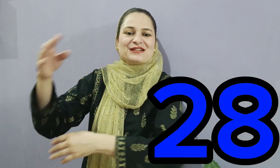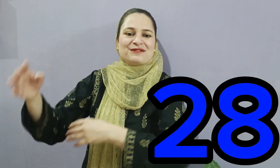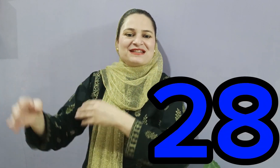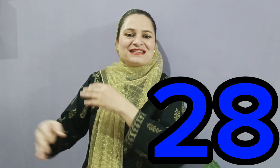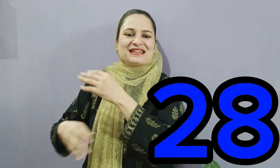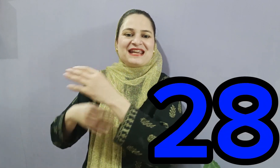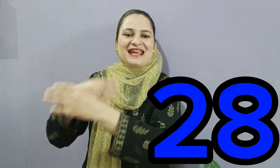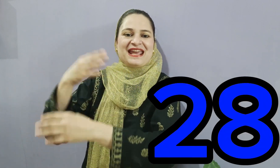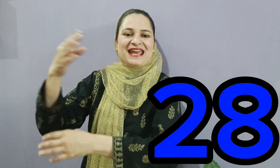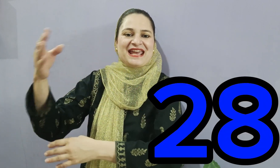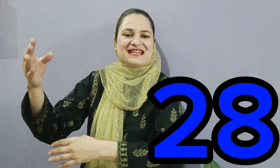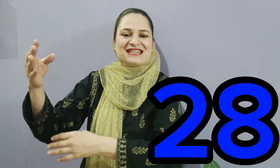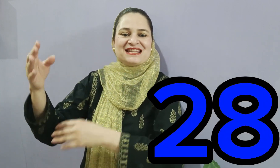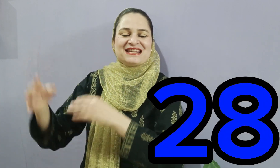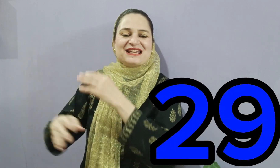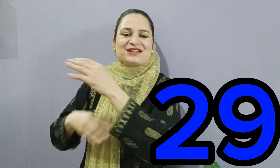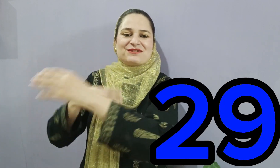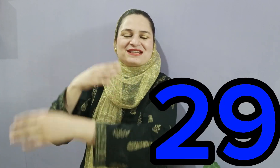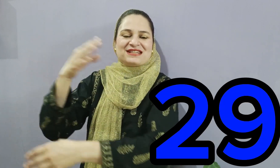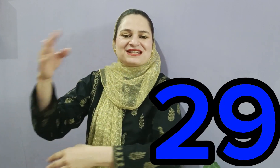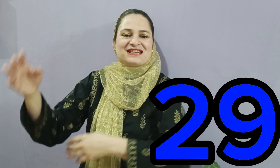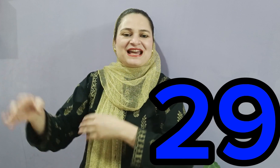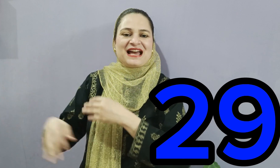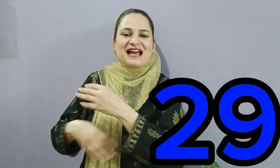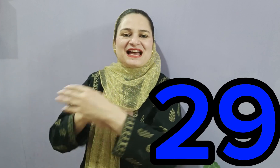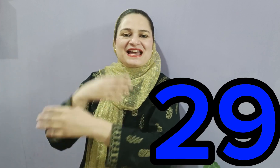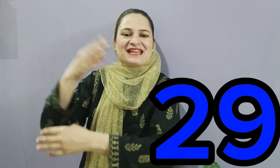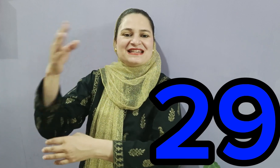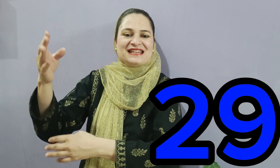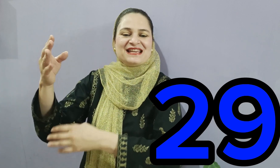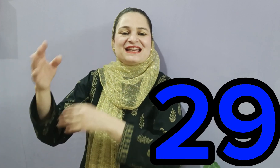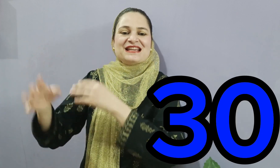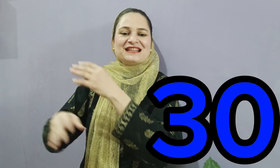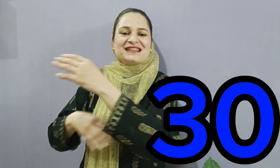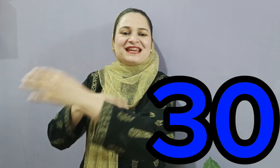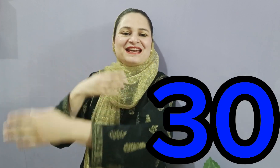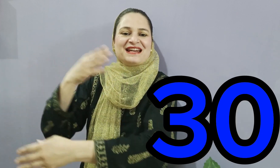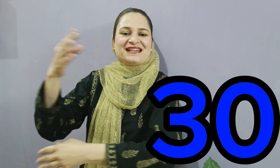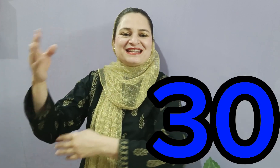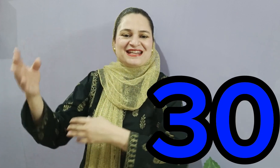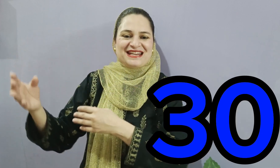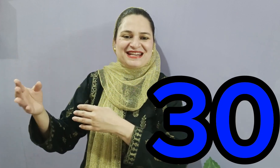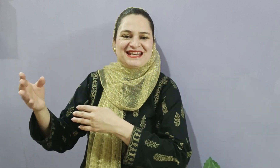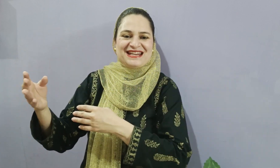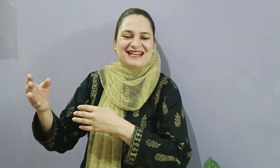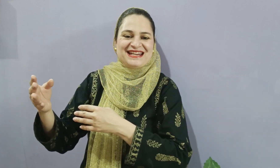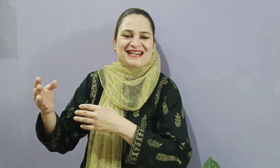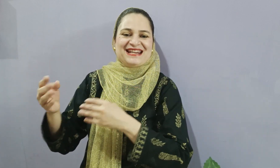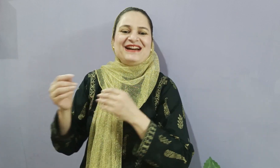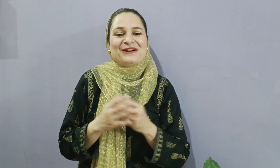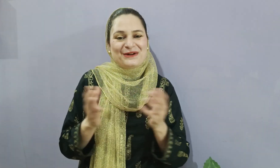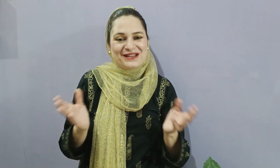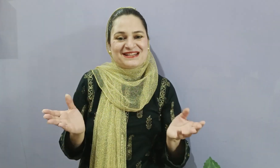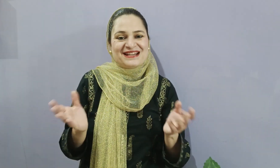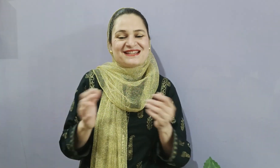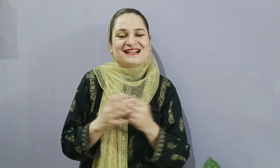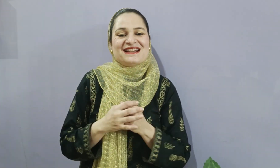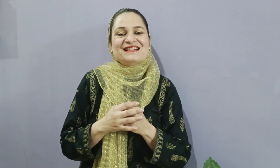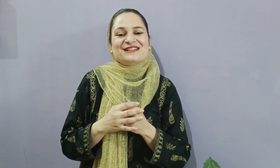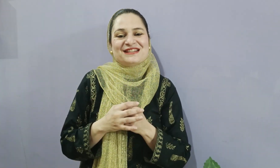28, 29, 30. Okay dear children, so